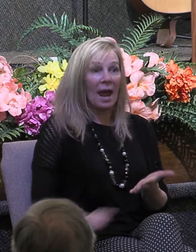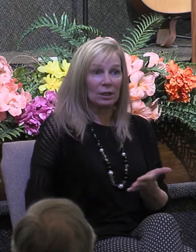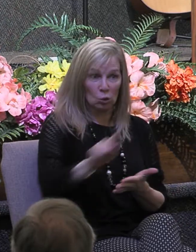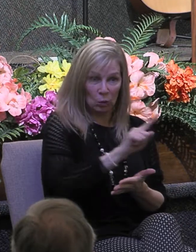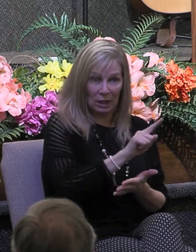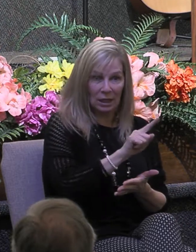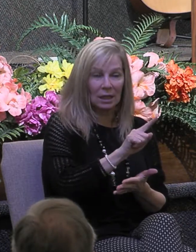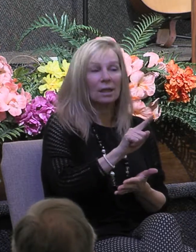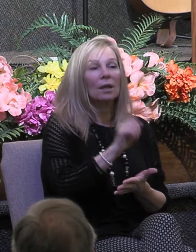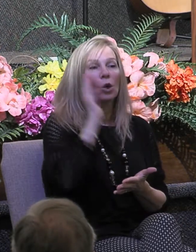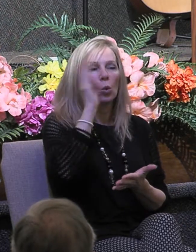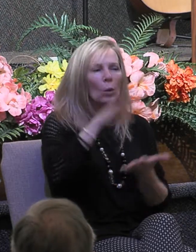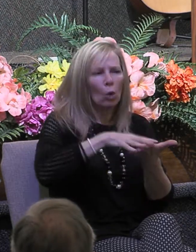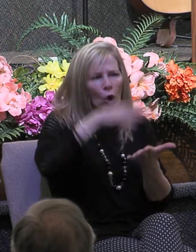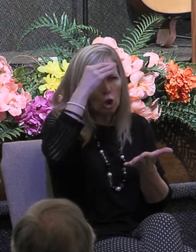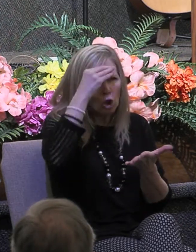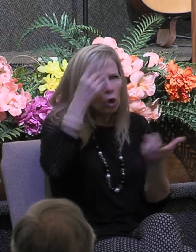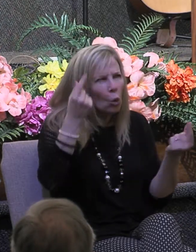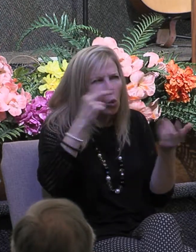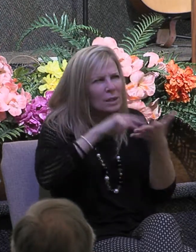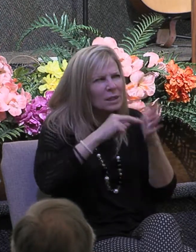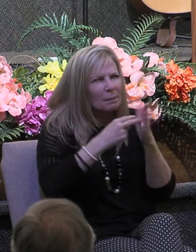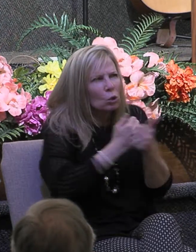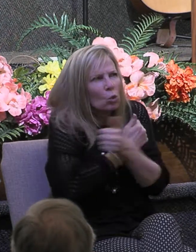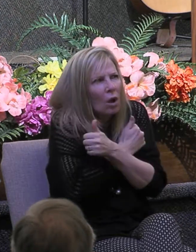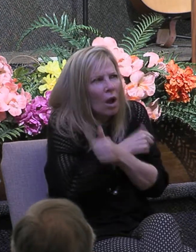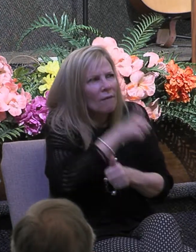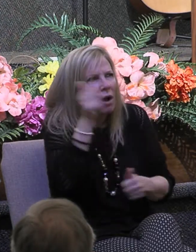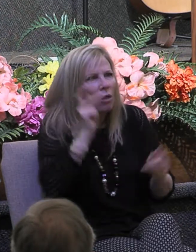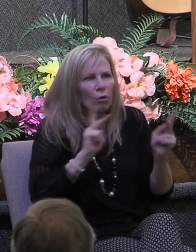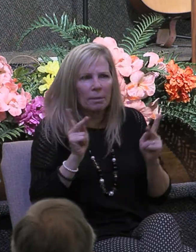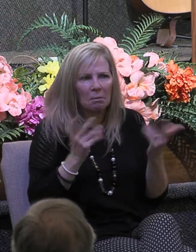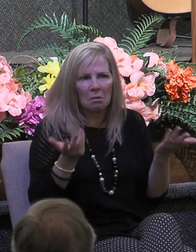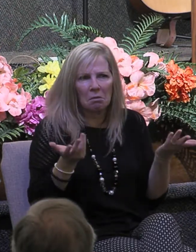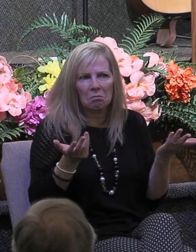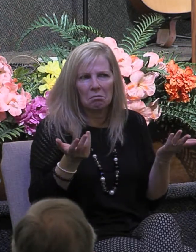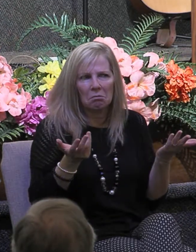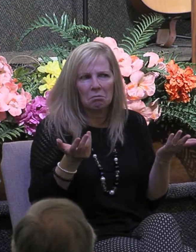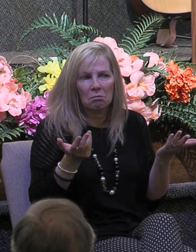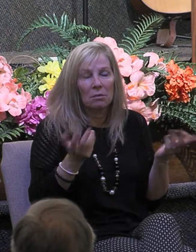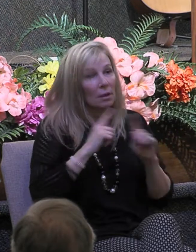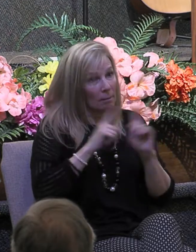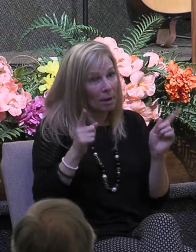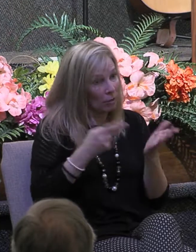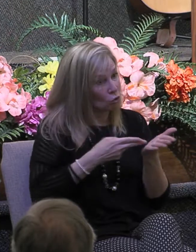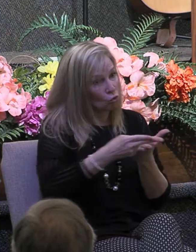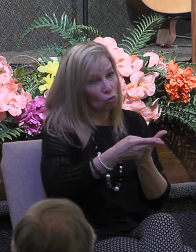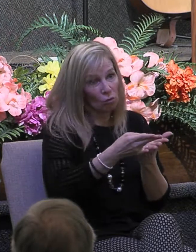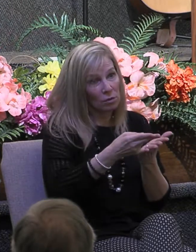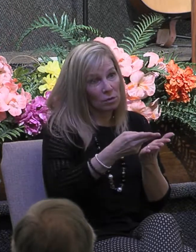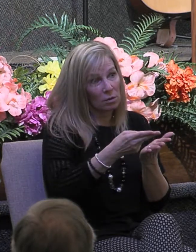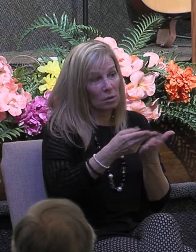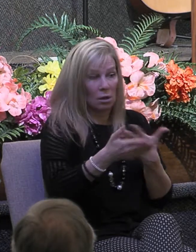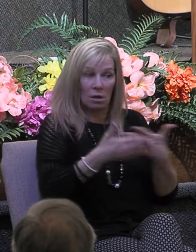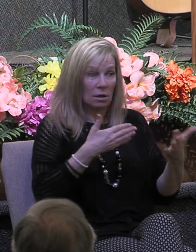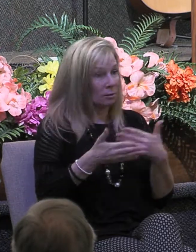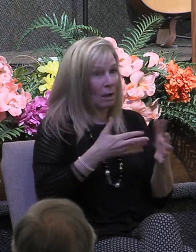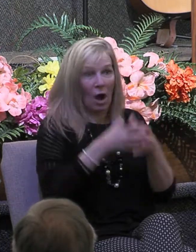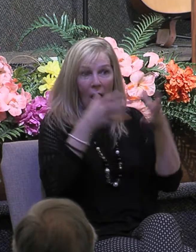and see what it means to love others what does it actually mean to love others but the truth of the matter is that no matter how loving you are